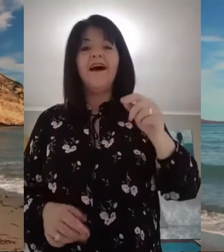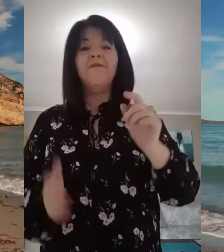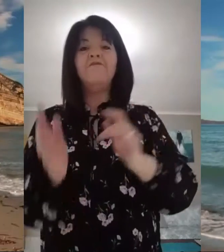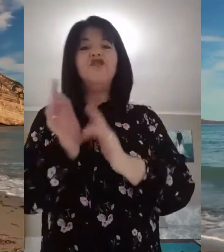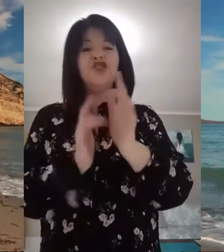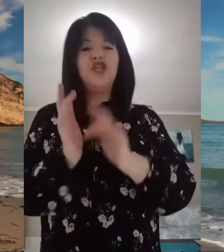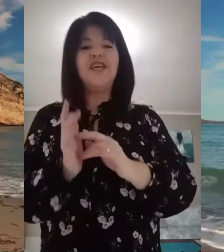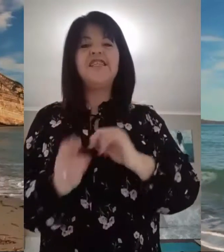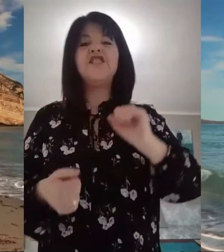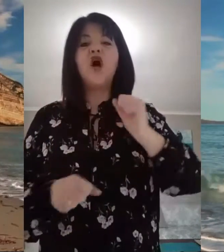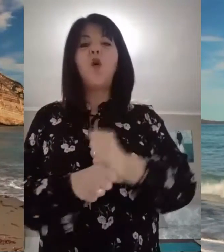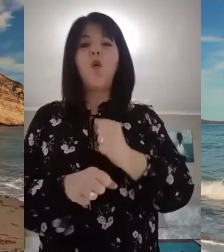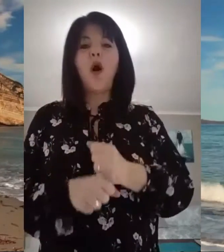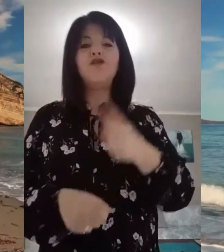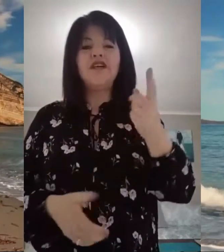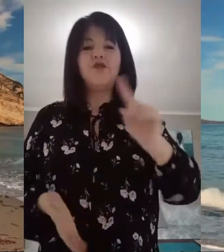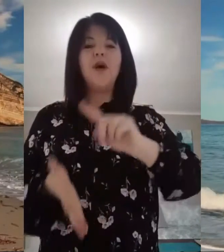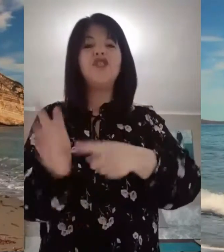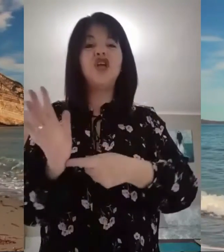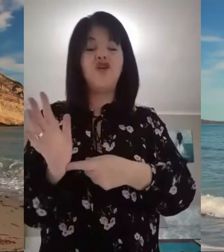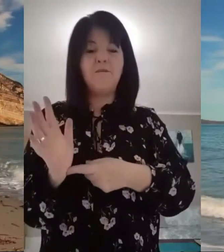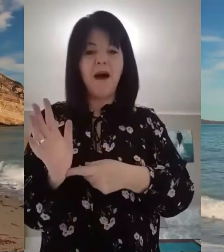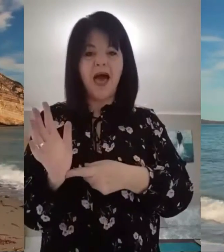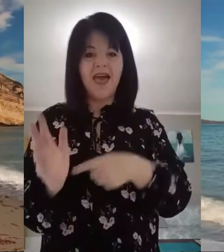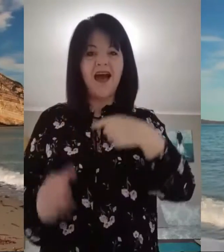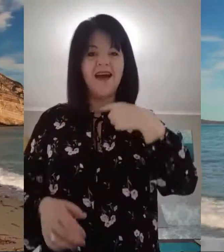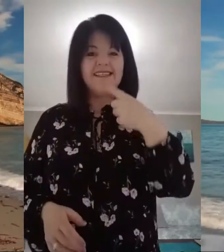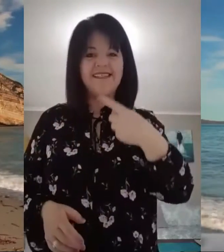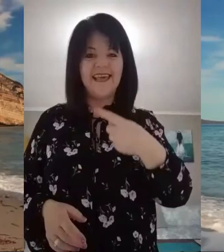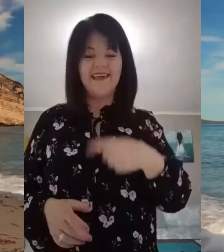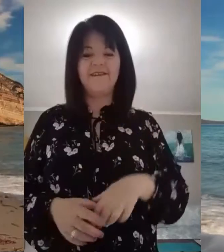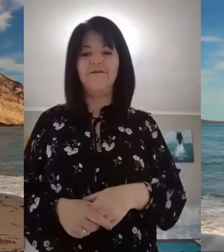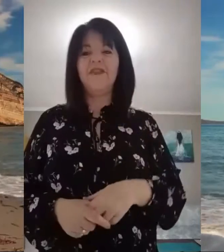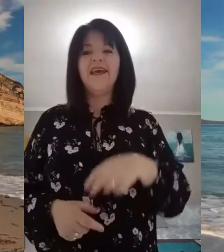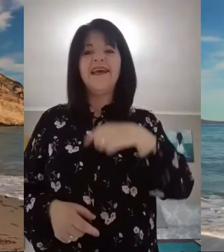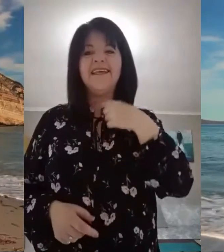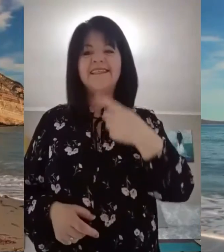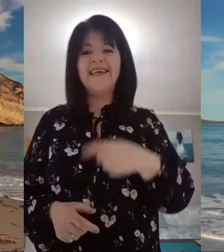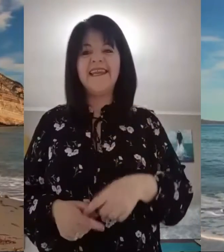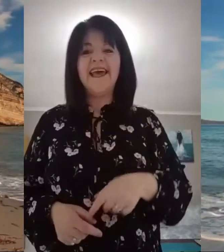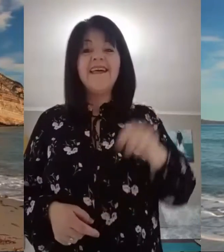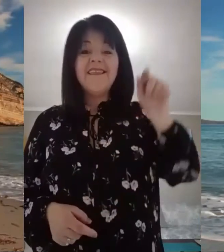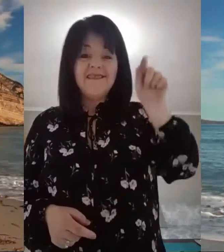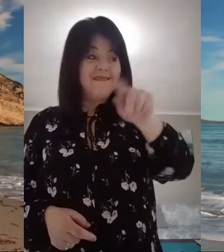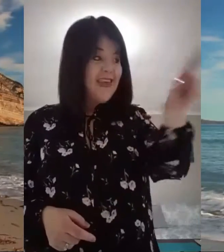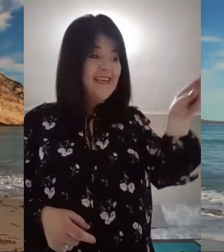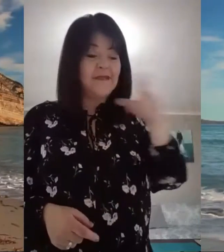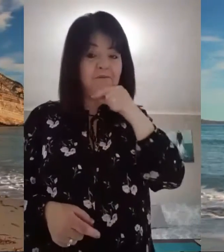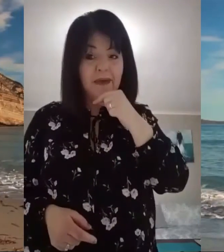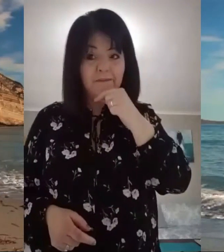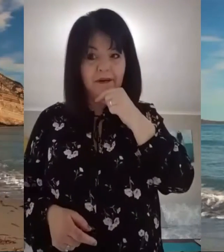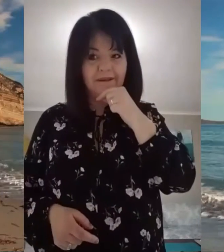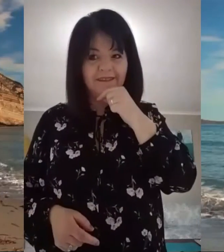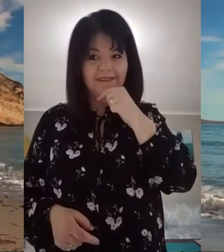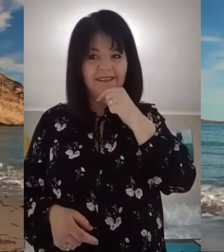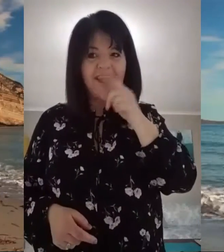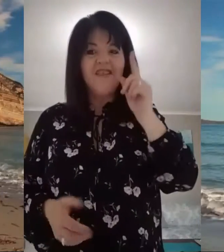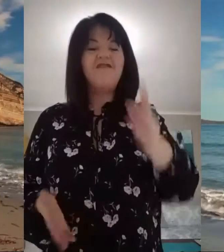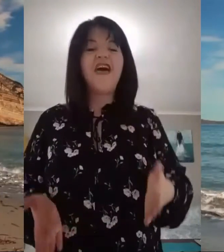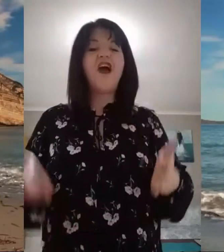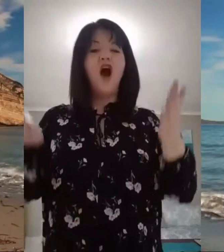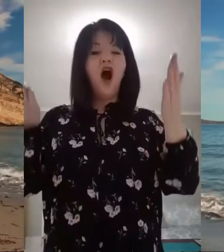Jesus quoted what Jeremiah said. It said, These people,